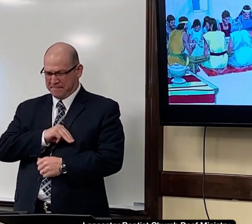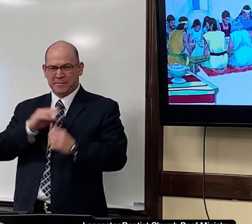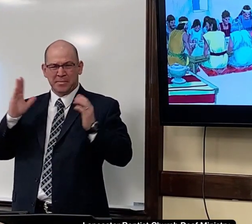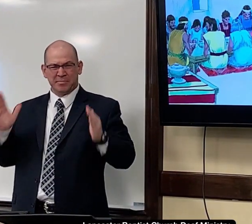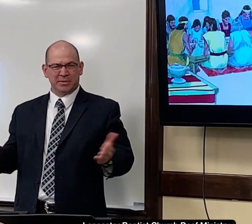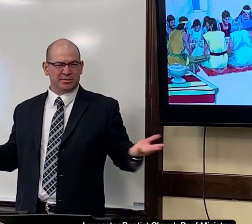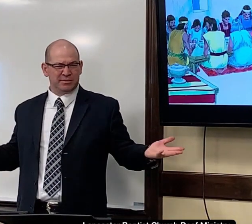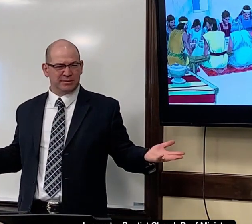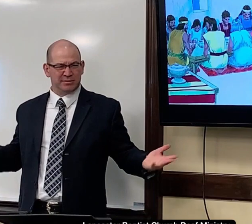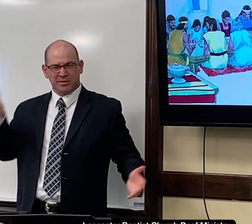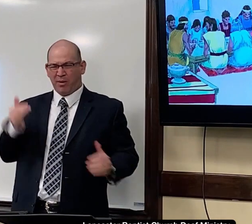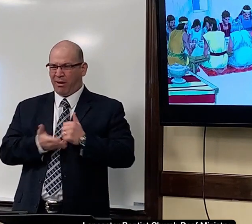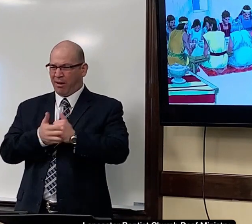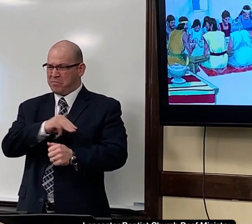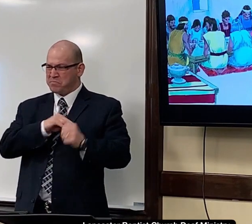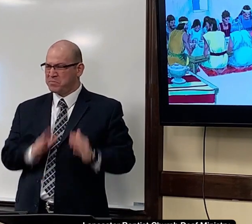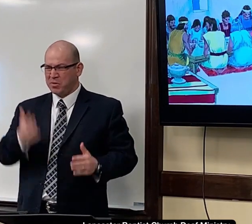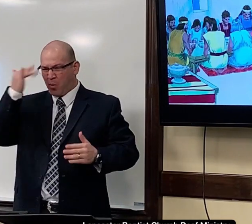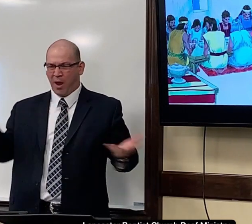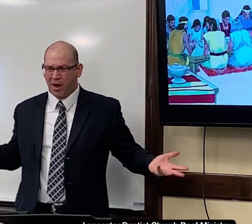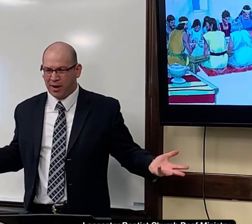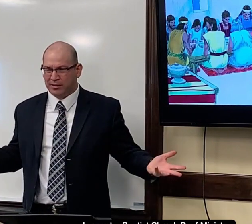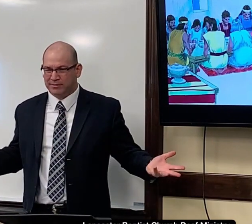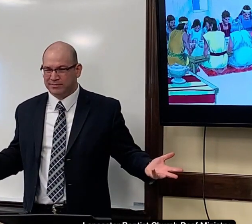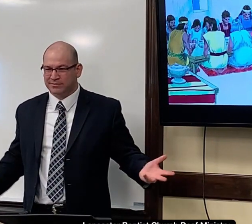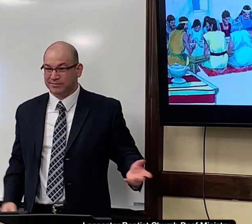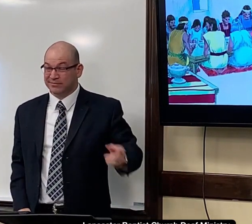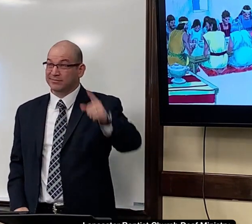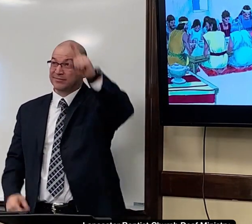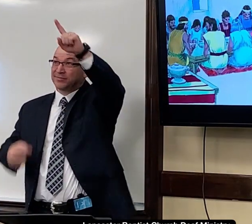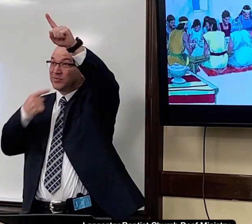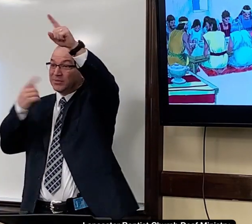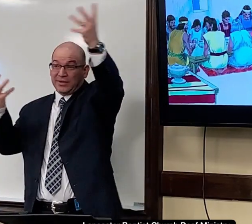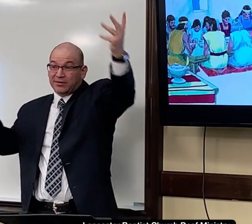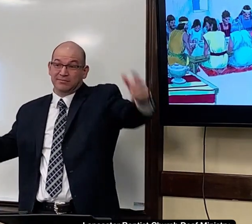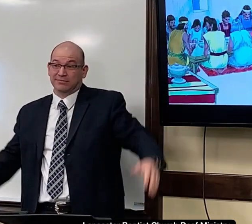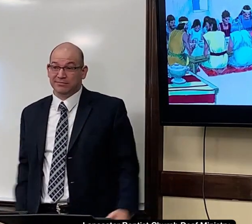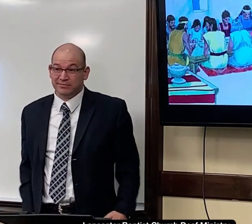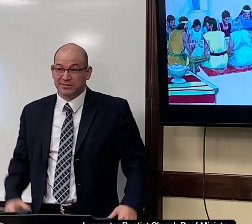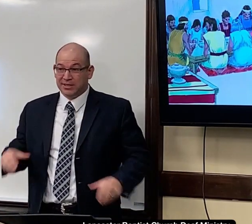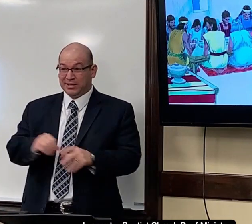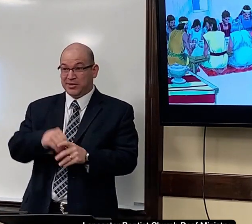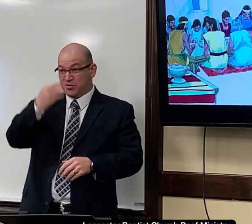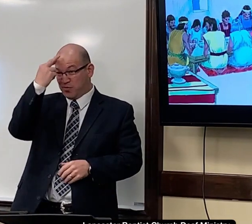Why help missionaries? Why? Why do that? Well, because God says so.